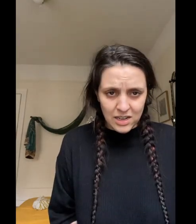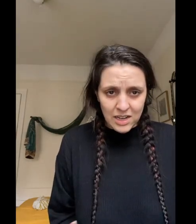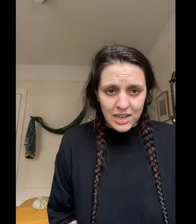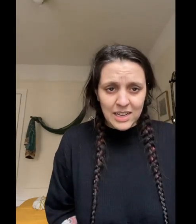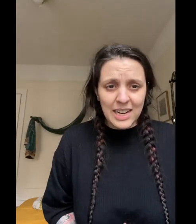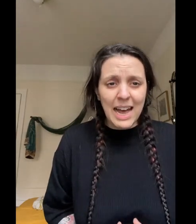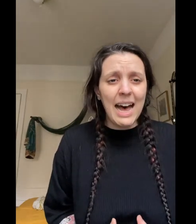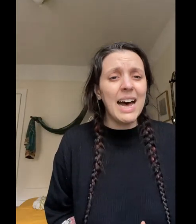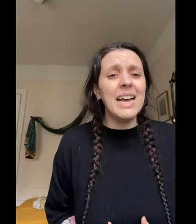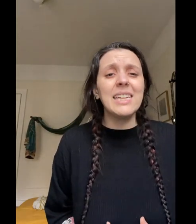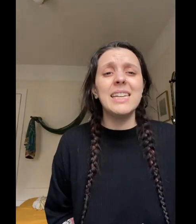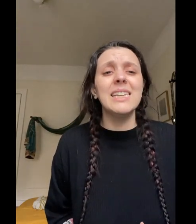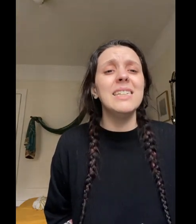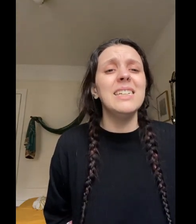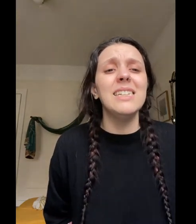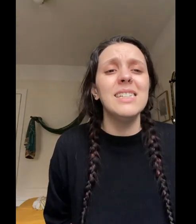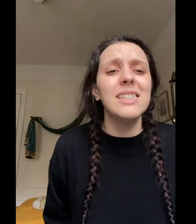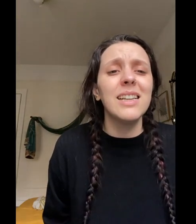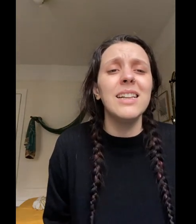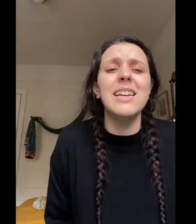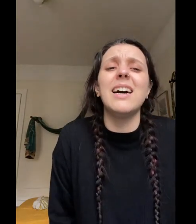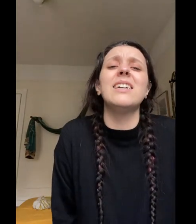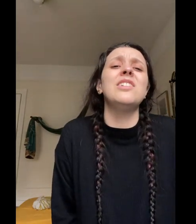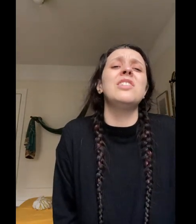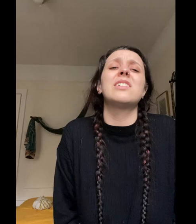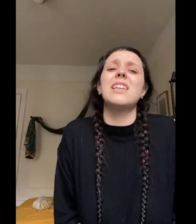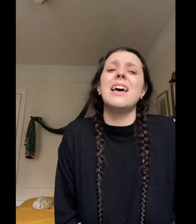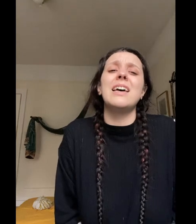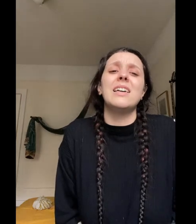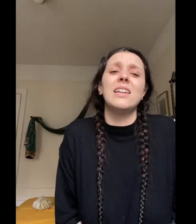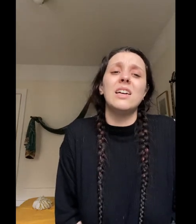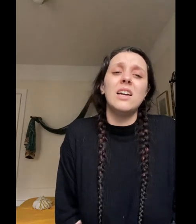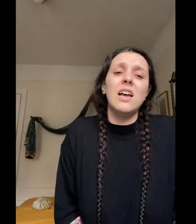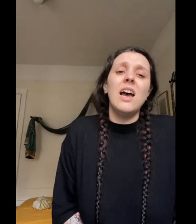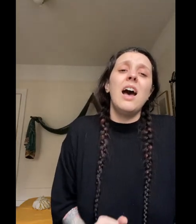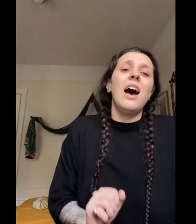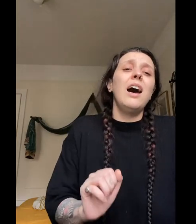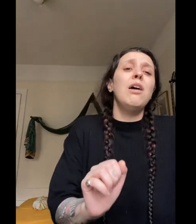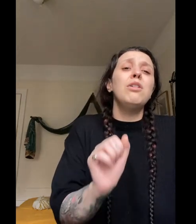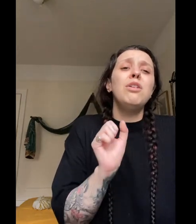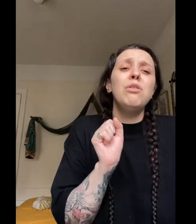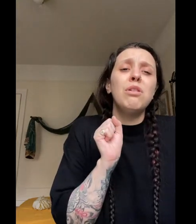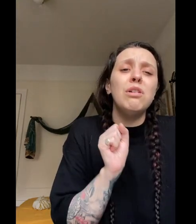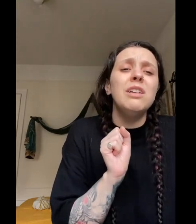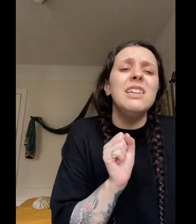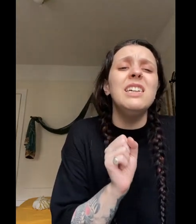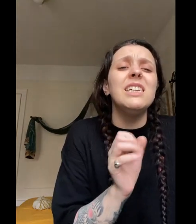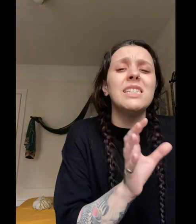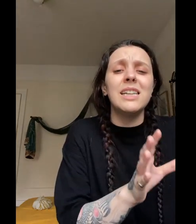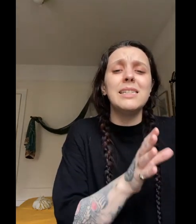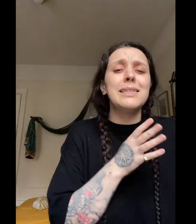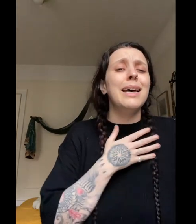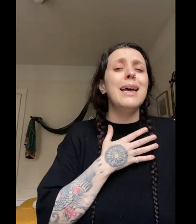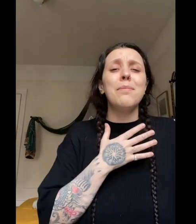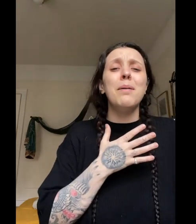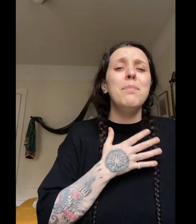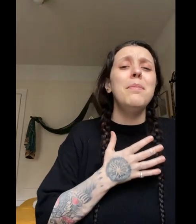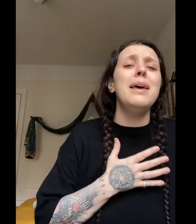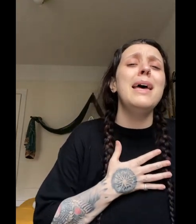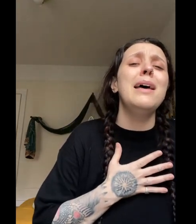I can easily understand how you could easily take my man